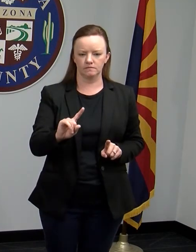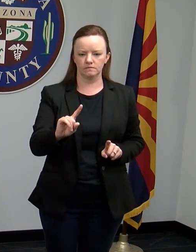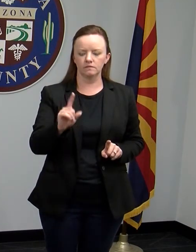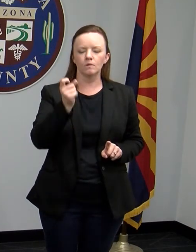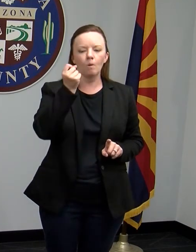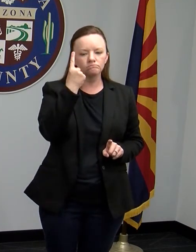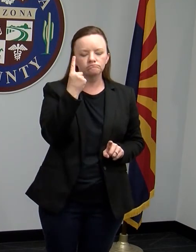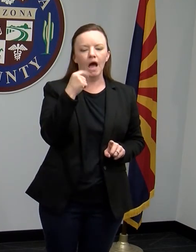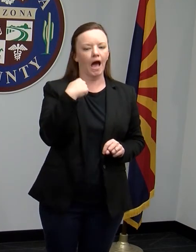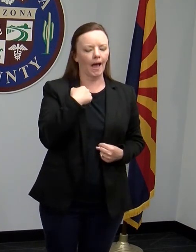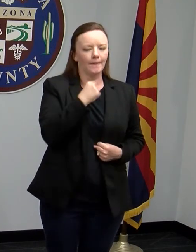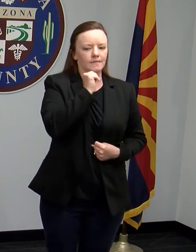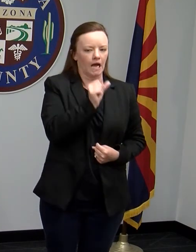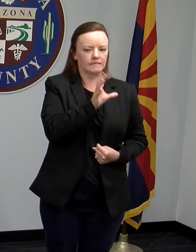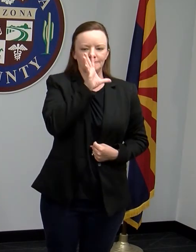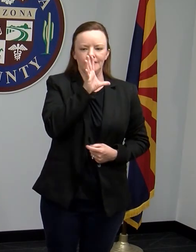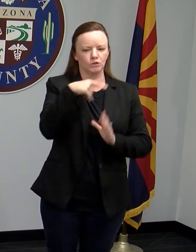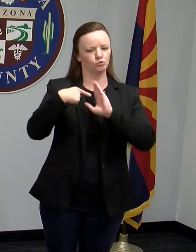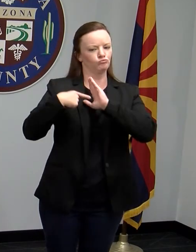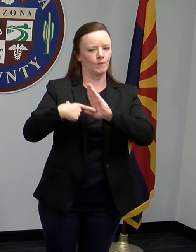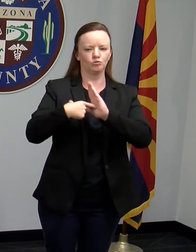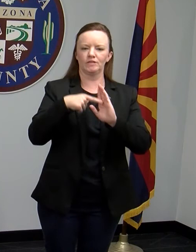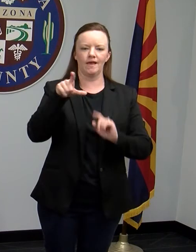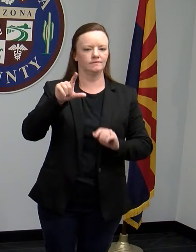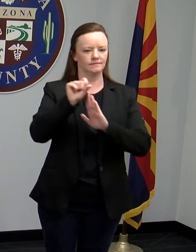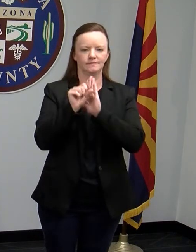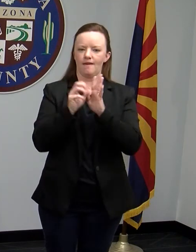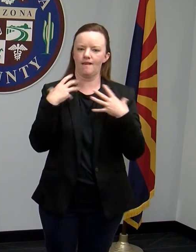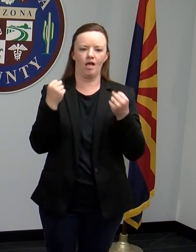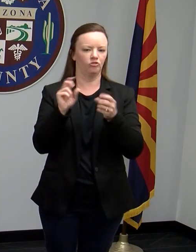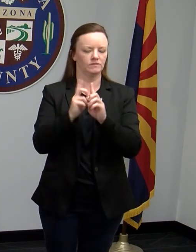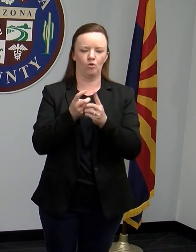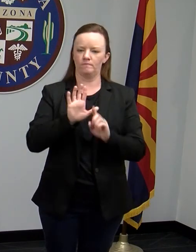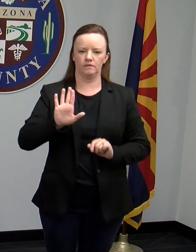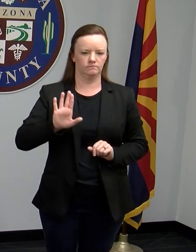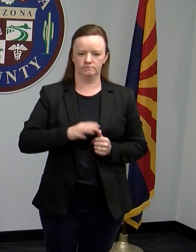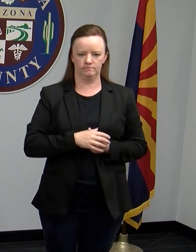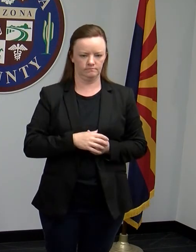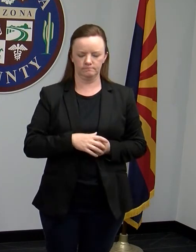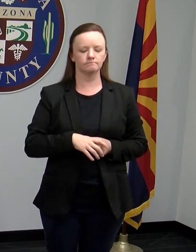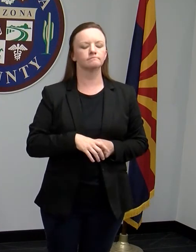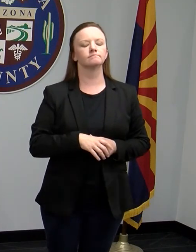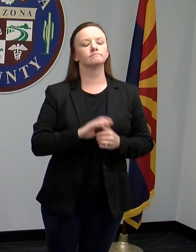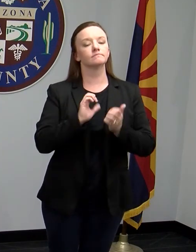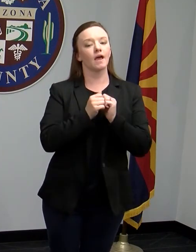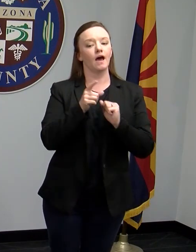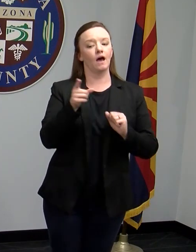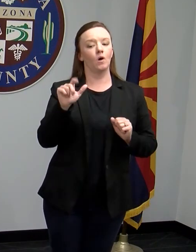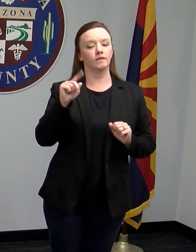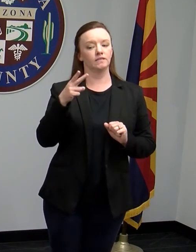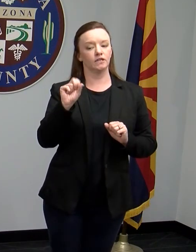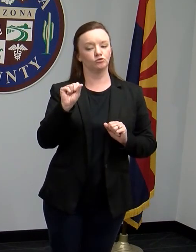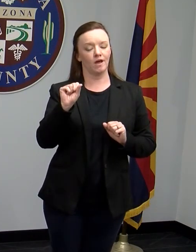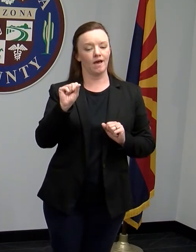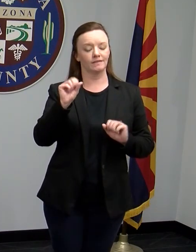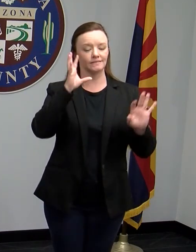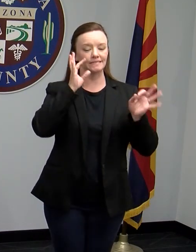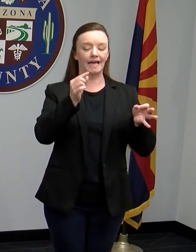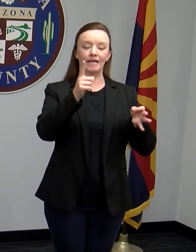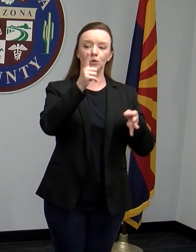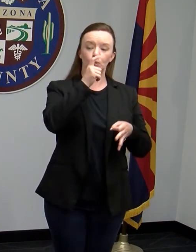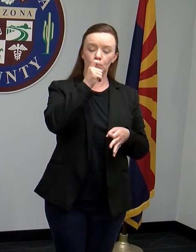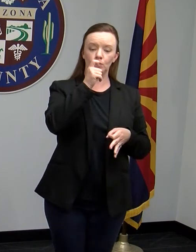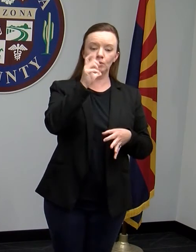speaking on behalf of the State Health Department. That being said, the way that they identified providers to participate in this